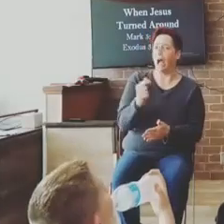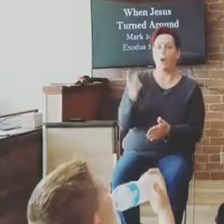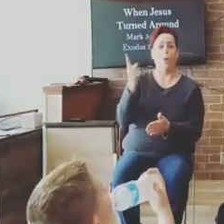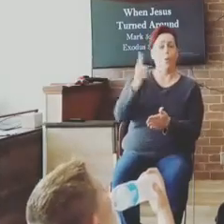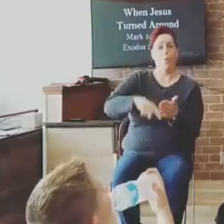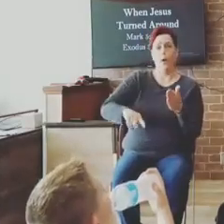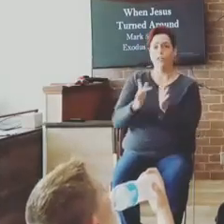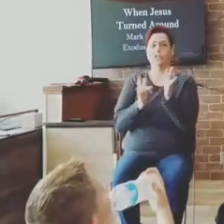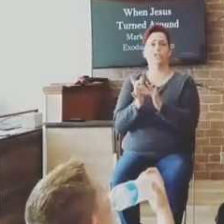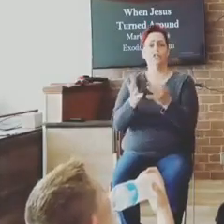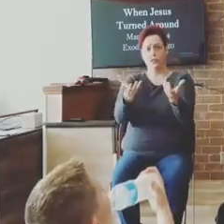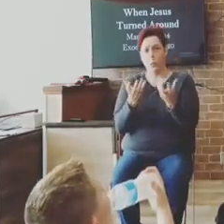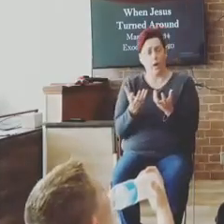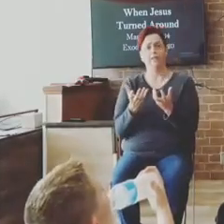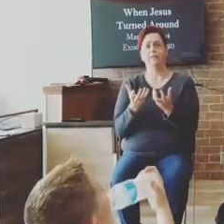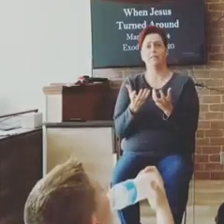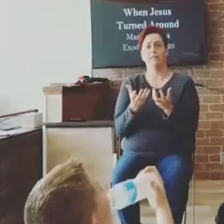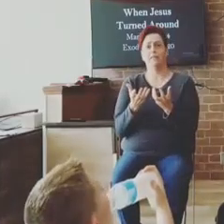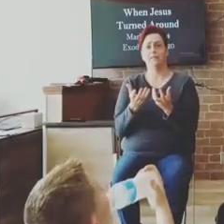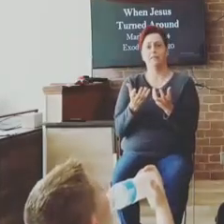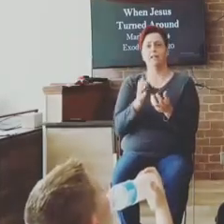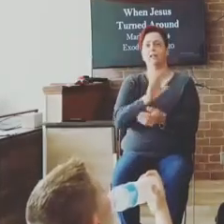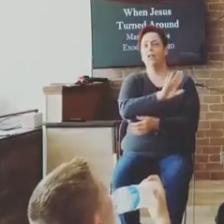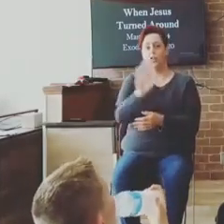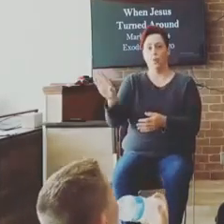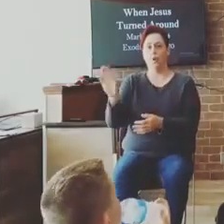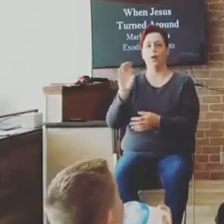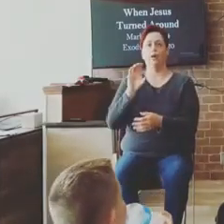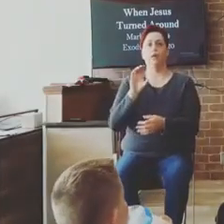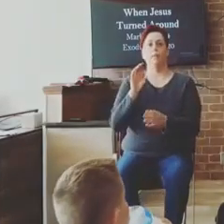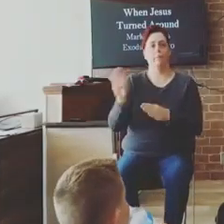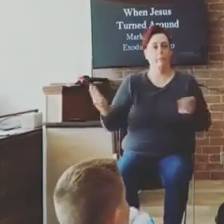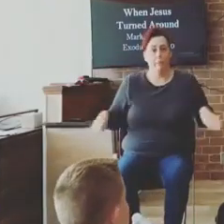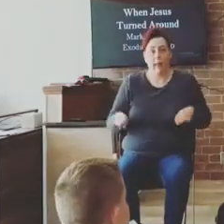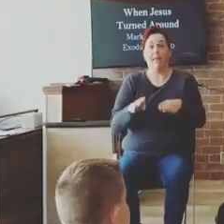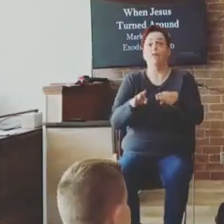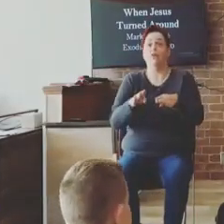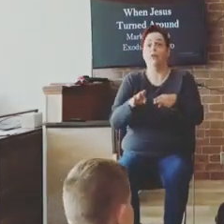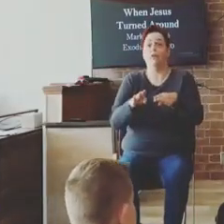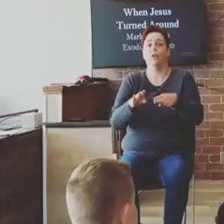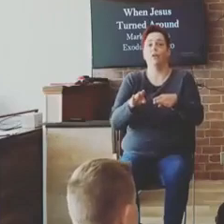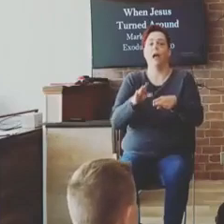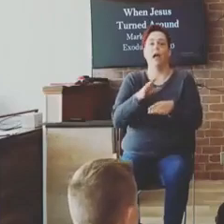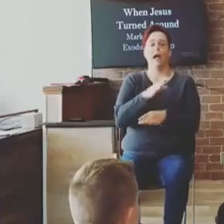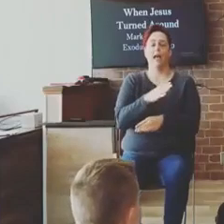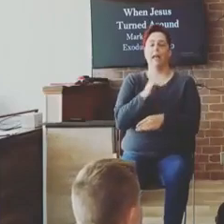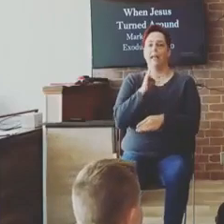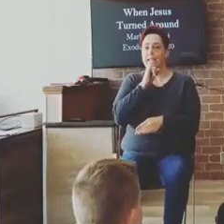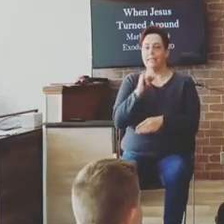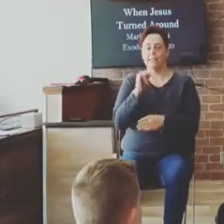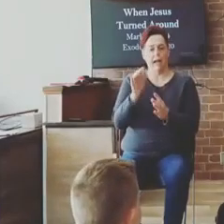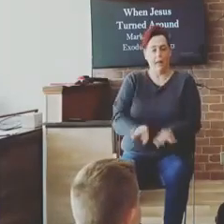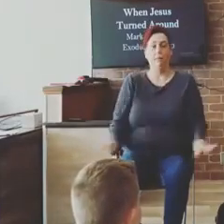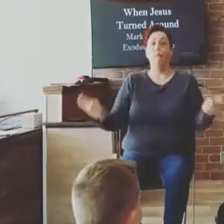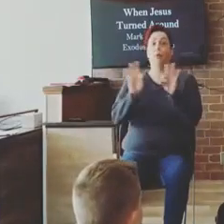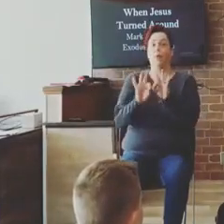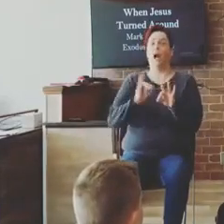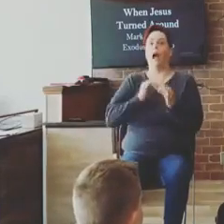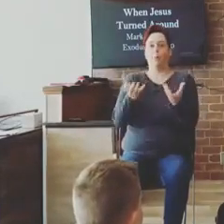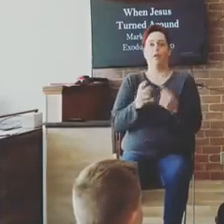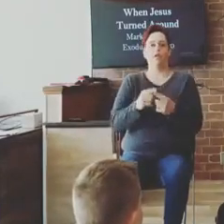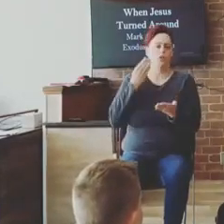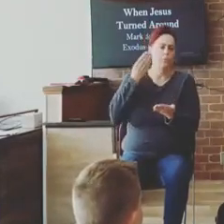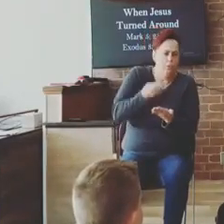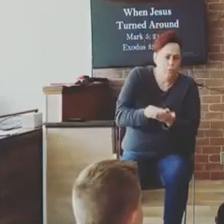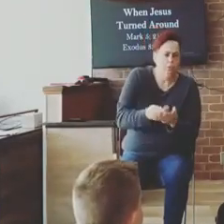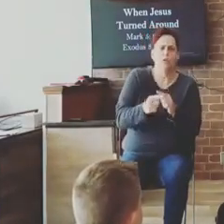Countenance is important. And I want to prove to you today, by using God's word, that when you look at his countenance